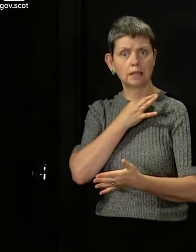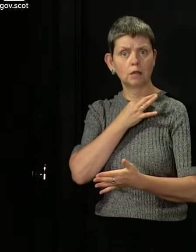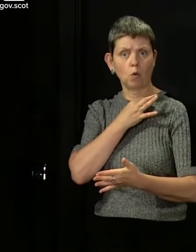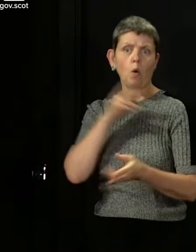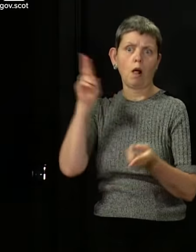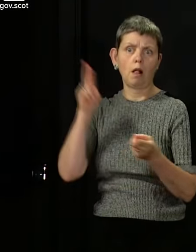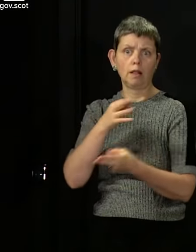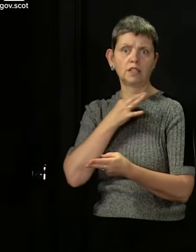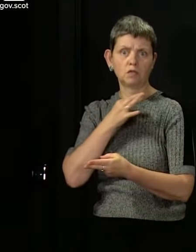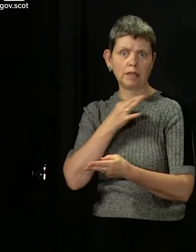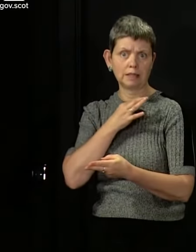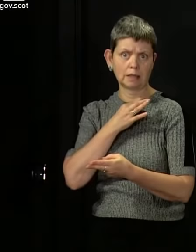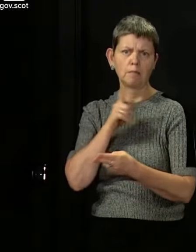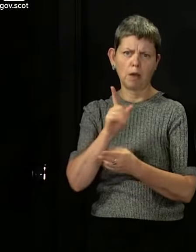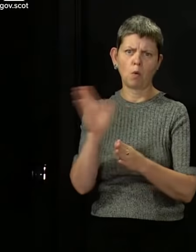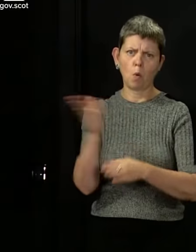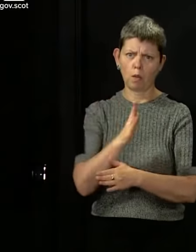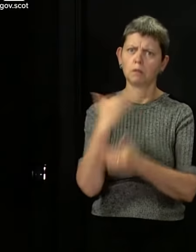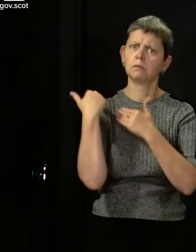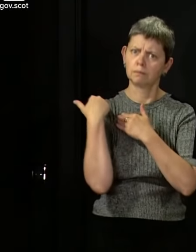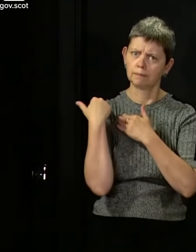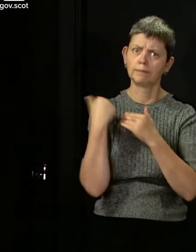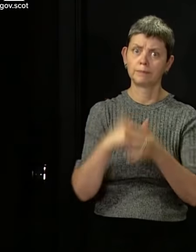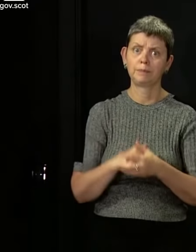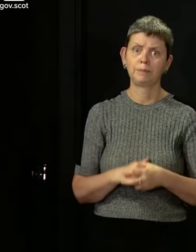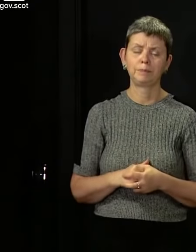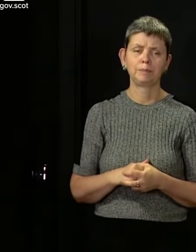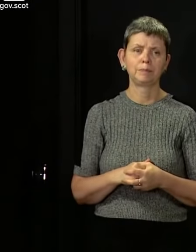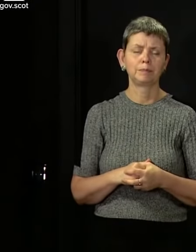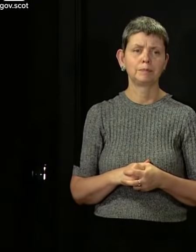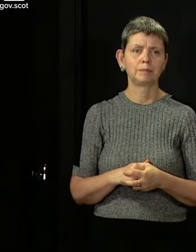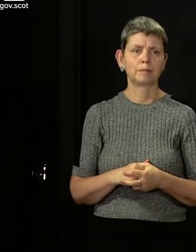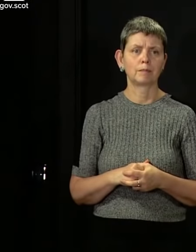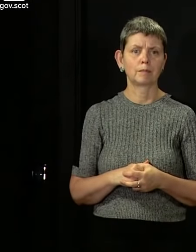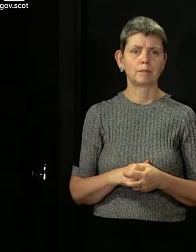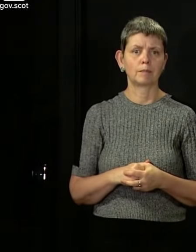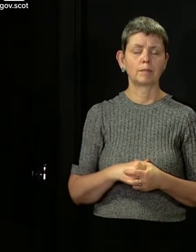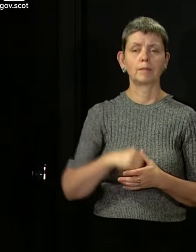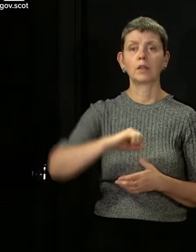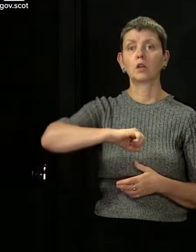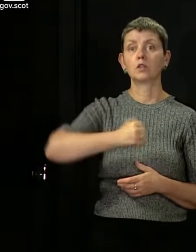all got a part to play in ensuring that that's the case. Scott McNabb from The Scotsman.